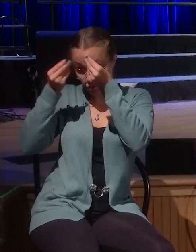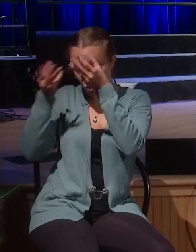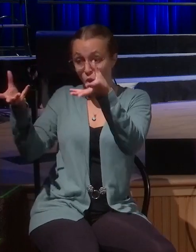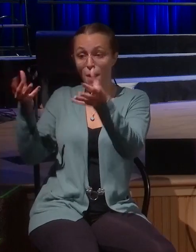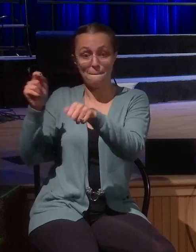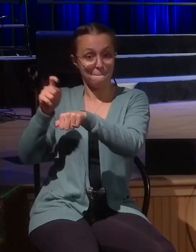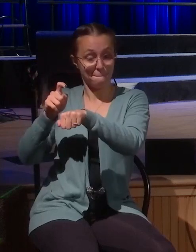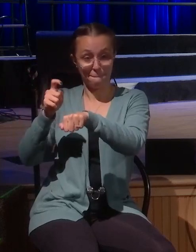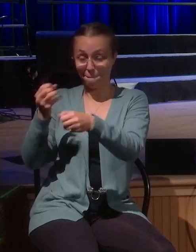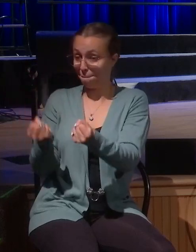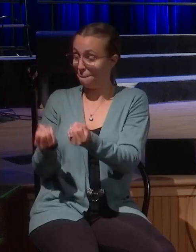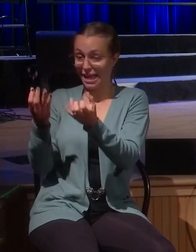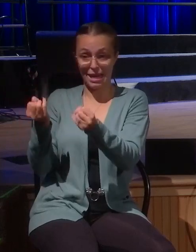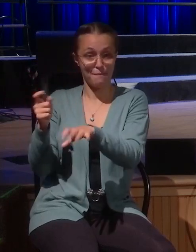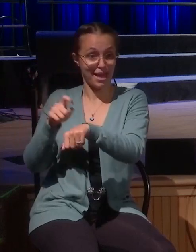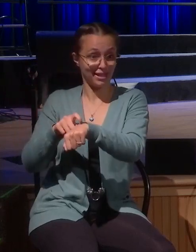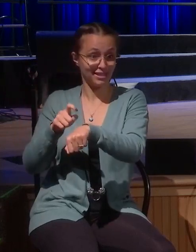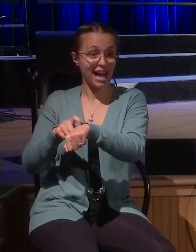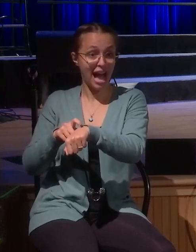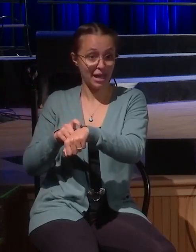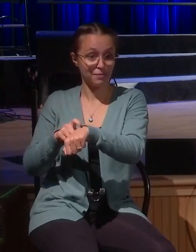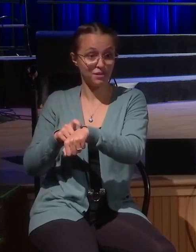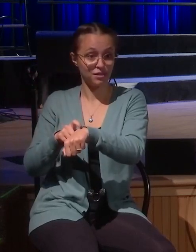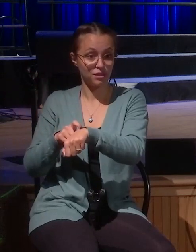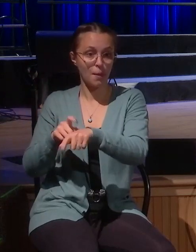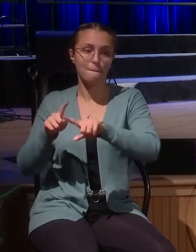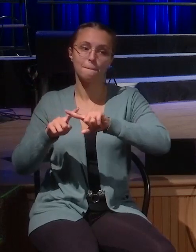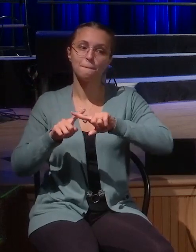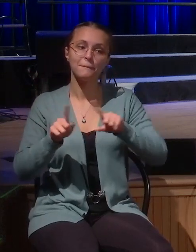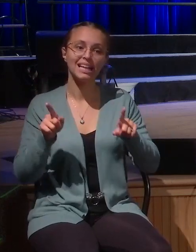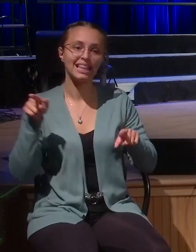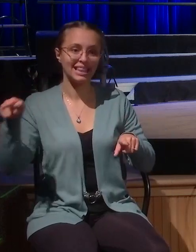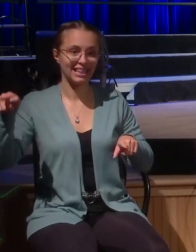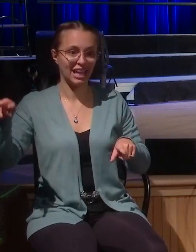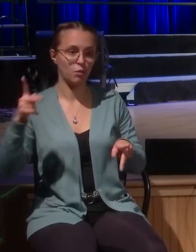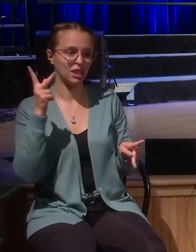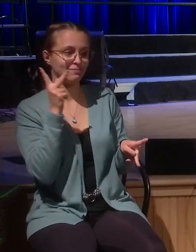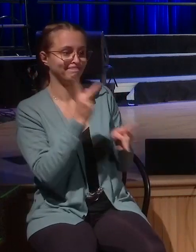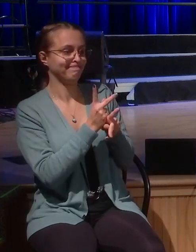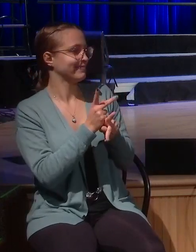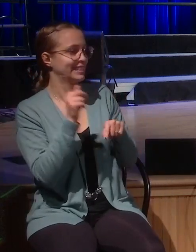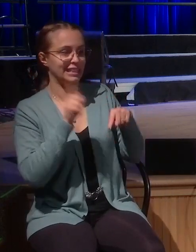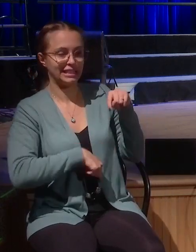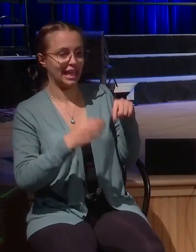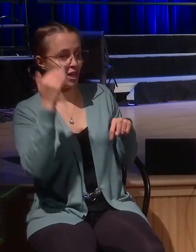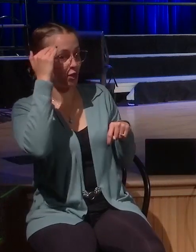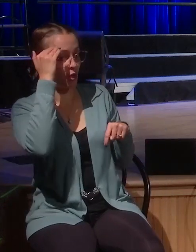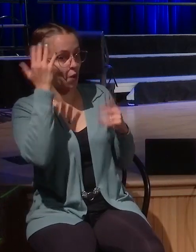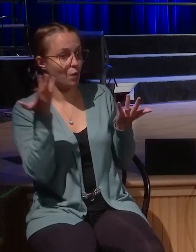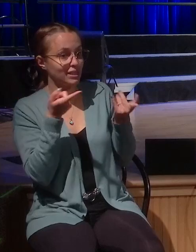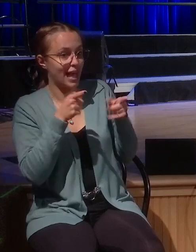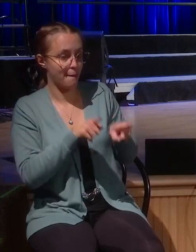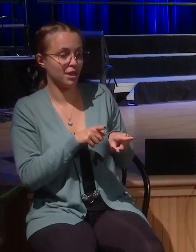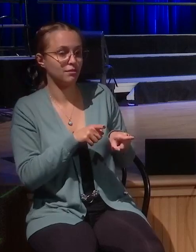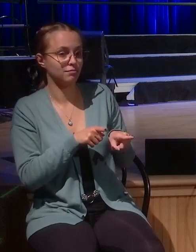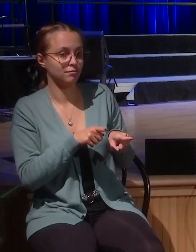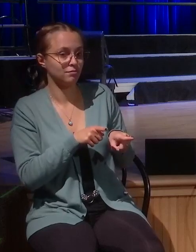us at least twice that they were kept from knowing it, from understanding it. They didn't hear him that he was going to die and that's how the kingdom was going to come.